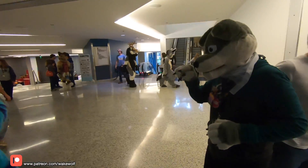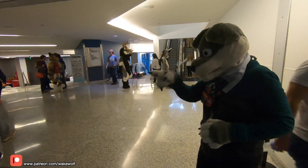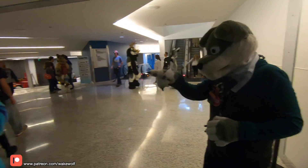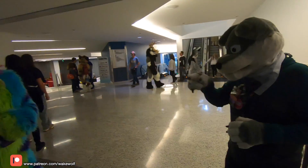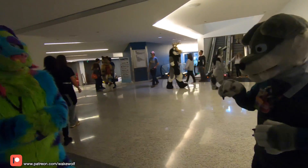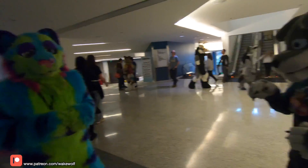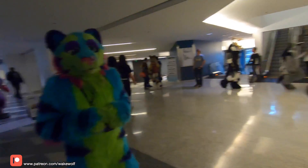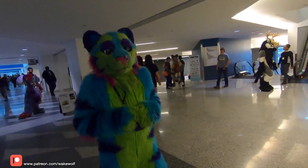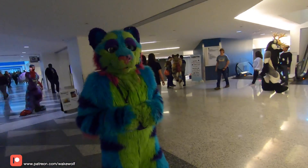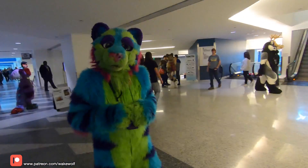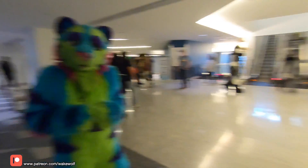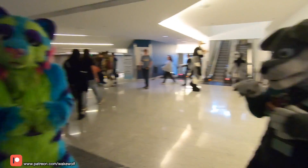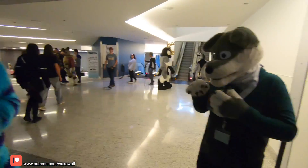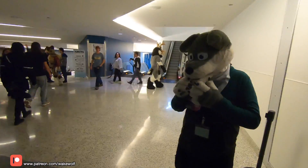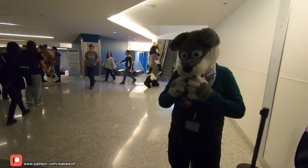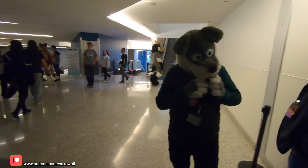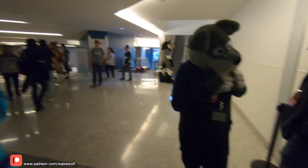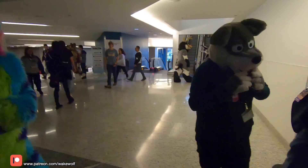Hello would you like to bark? For camera? I'll say he does